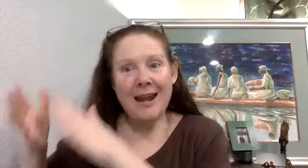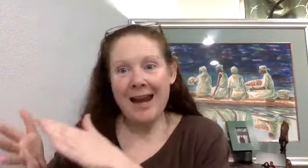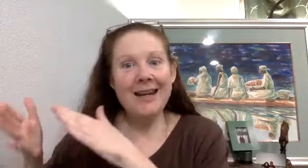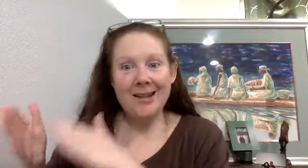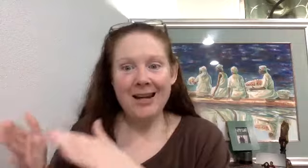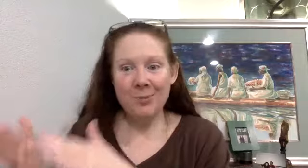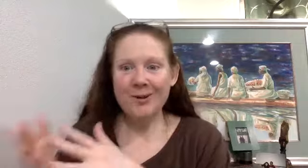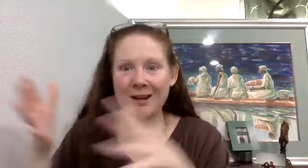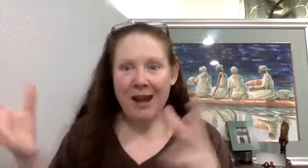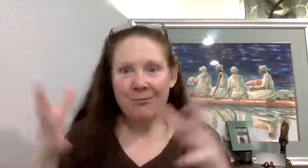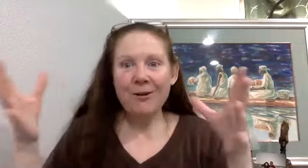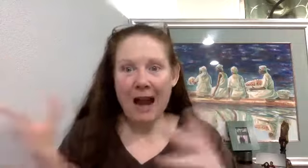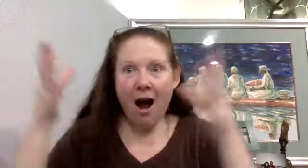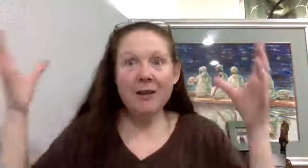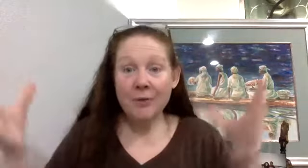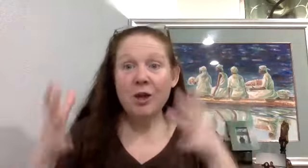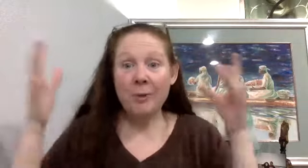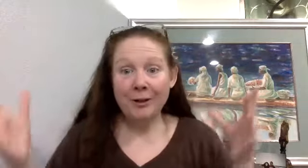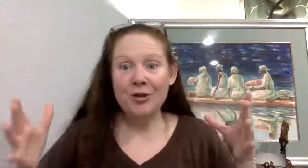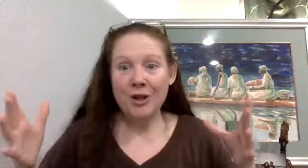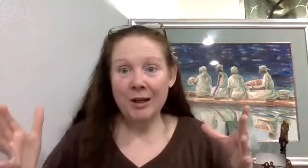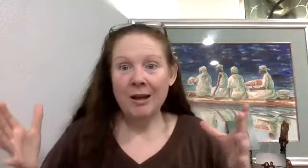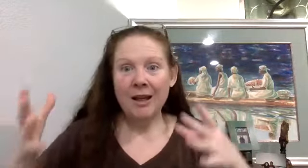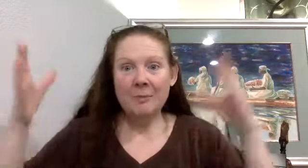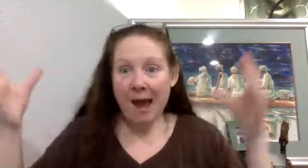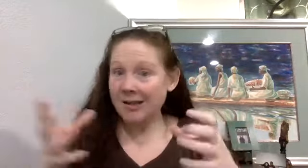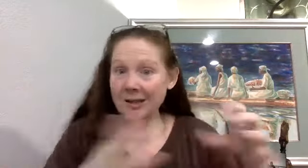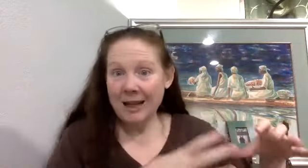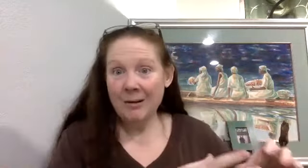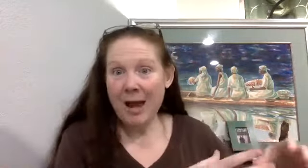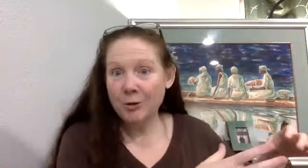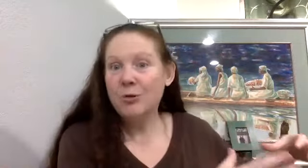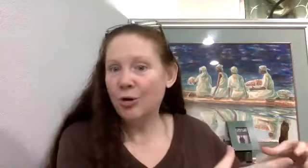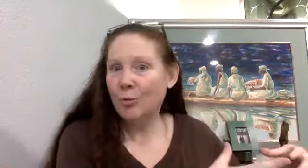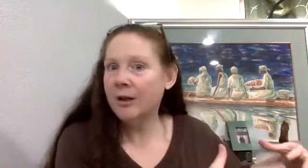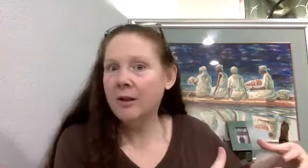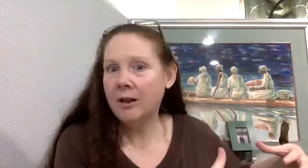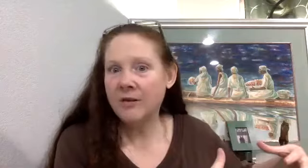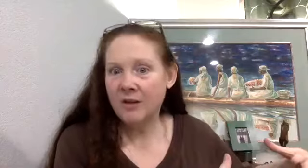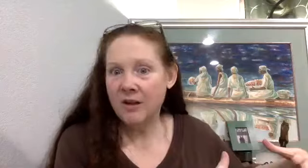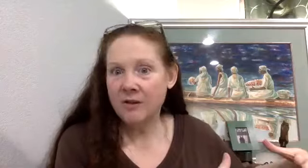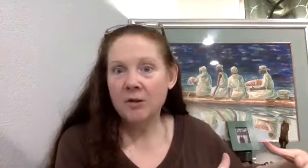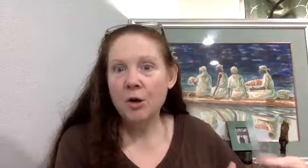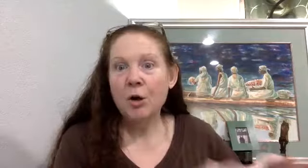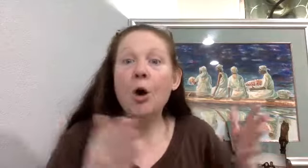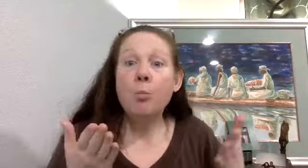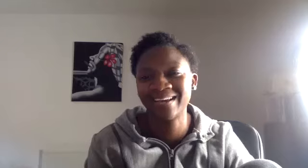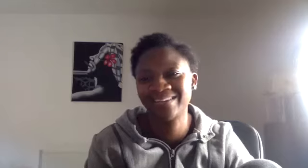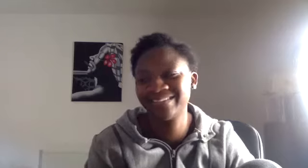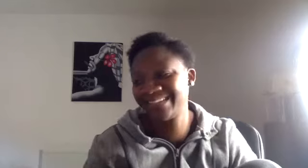80 to 90% of all of the human energy is packed into getting back to a normal that clearly doesn't exist. Precedent